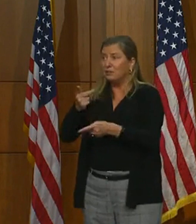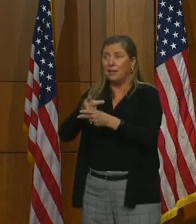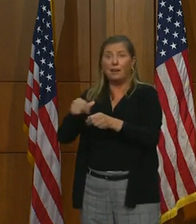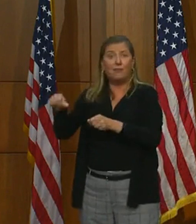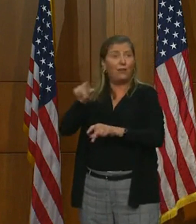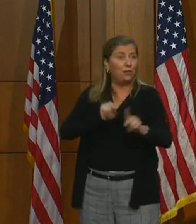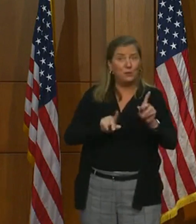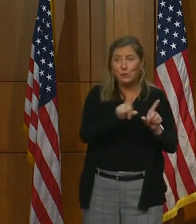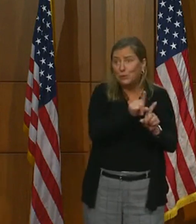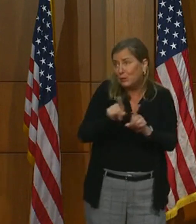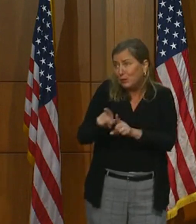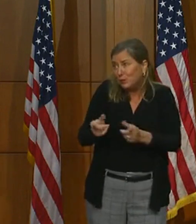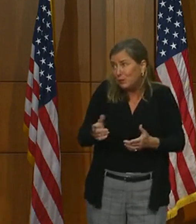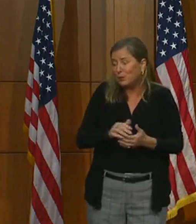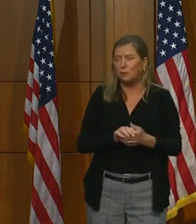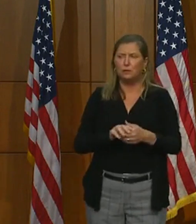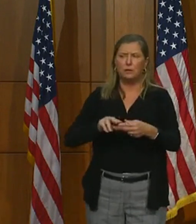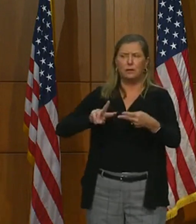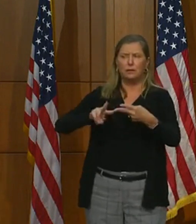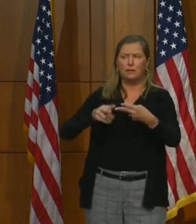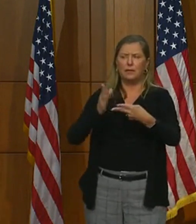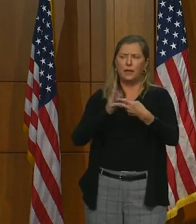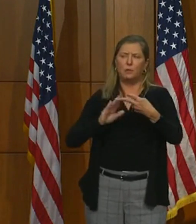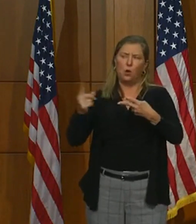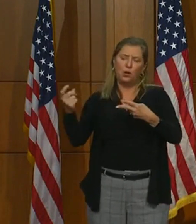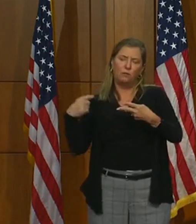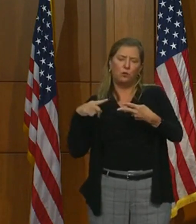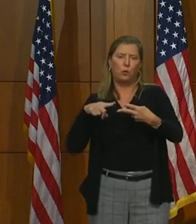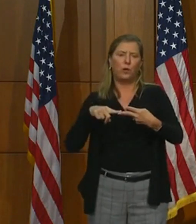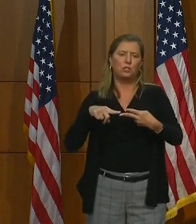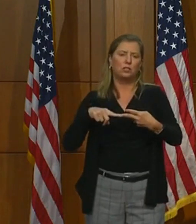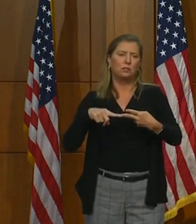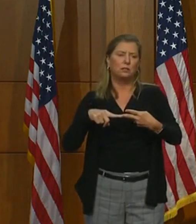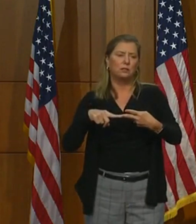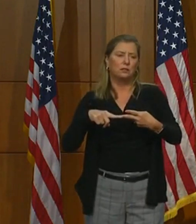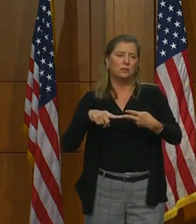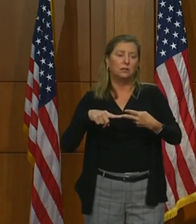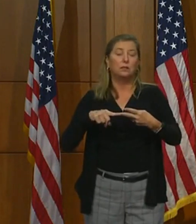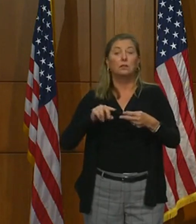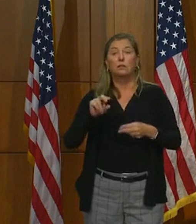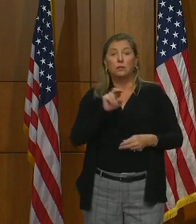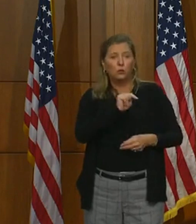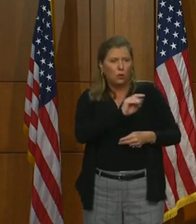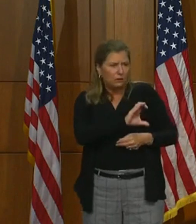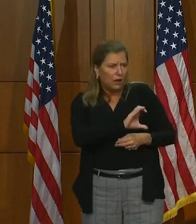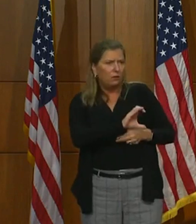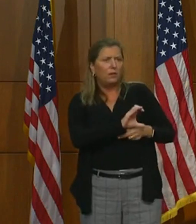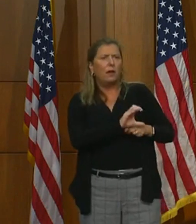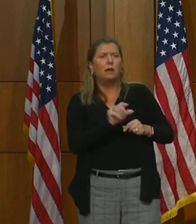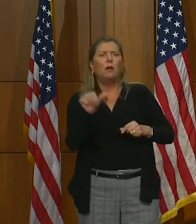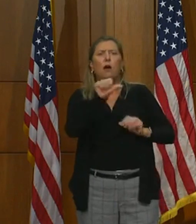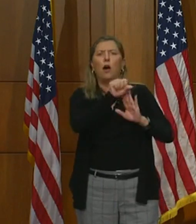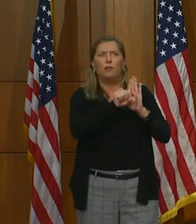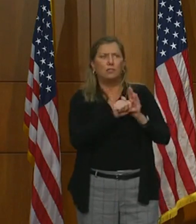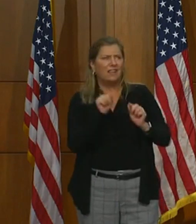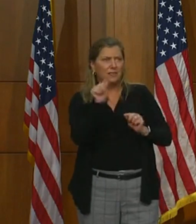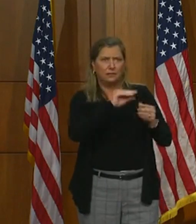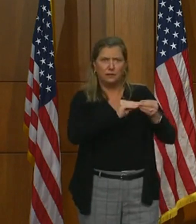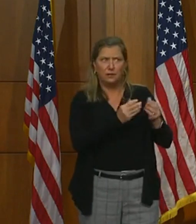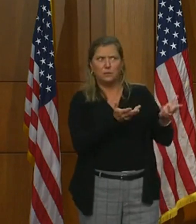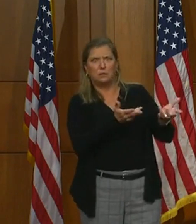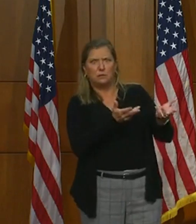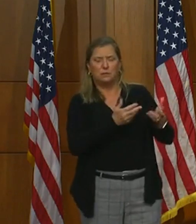as well. The second part of your question was what about North Carolina, what about other states? And